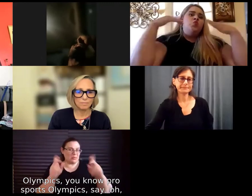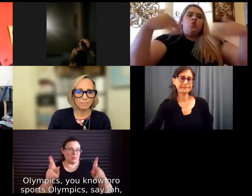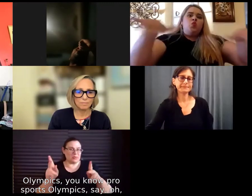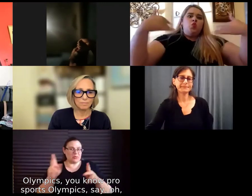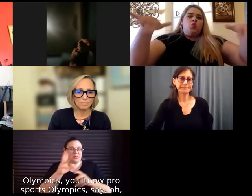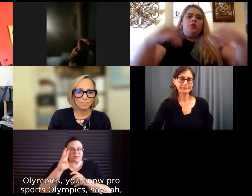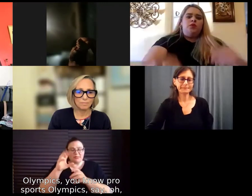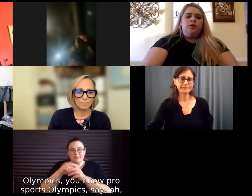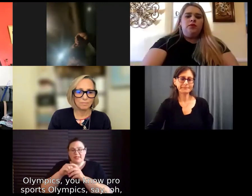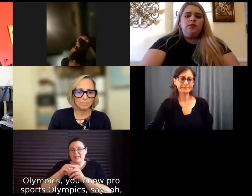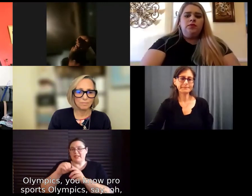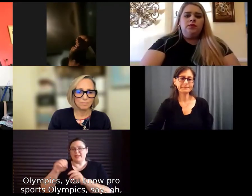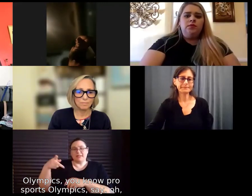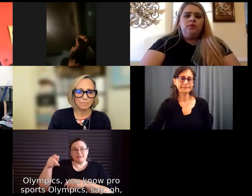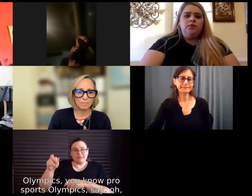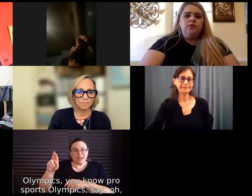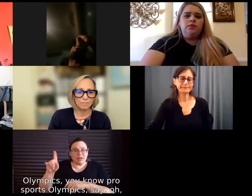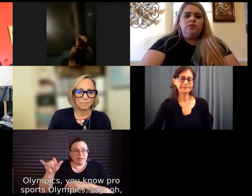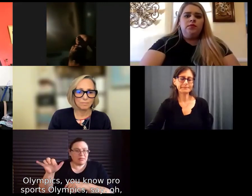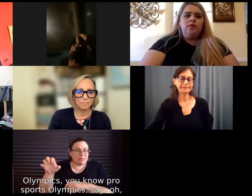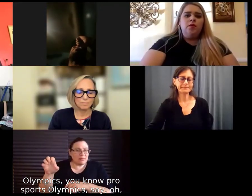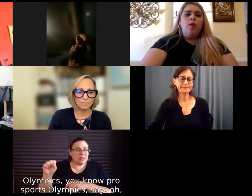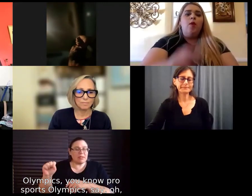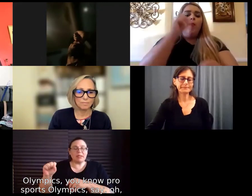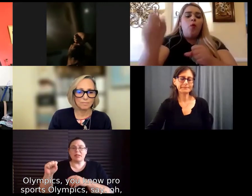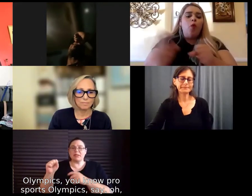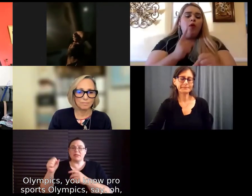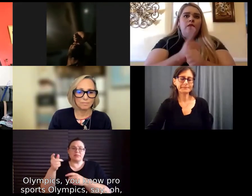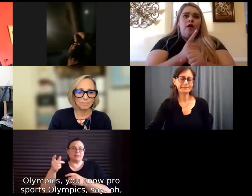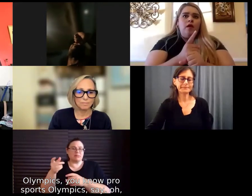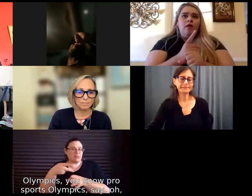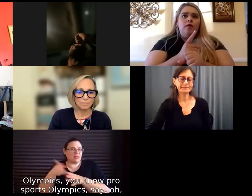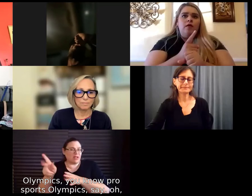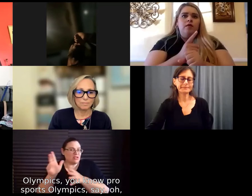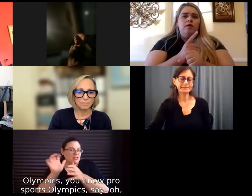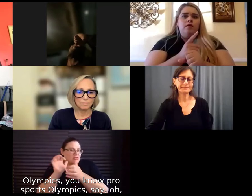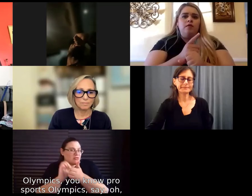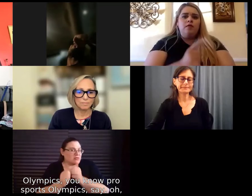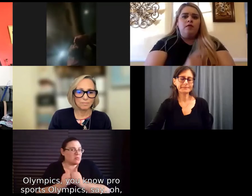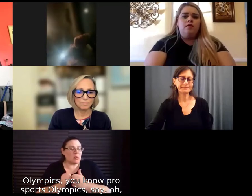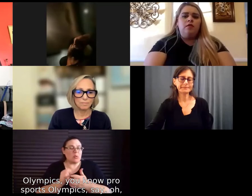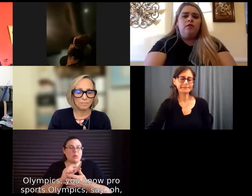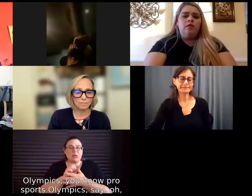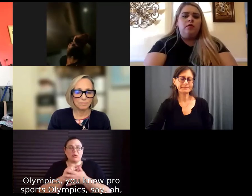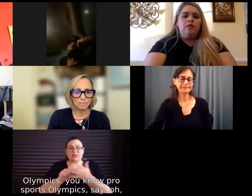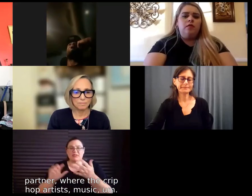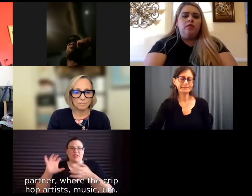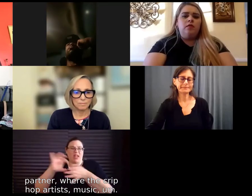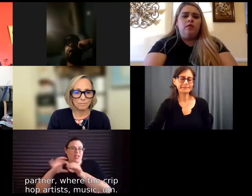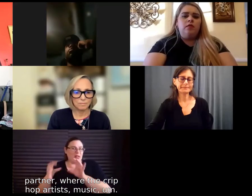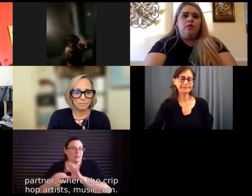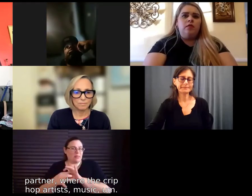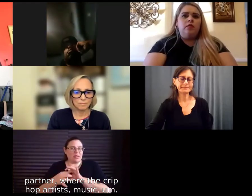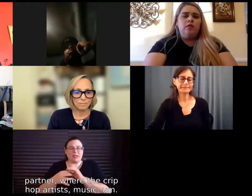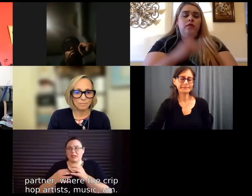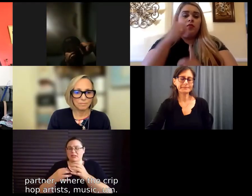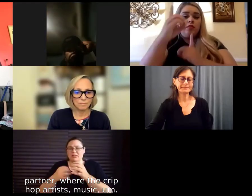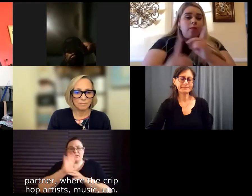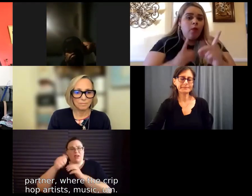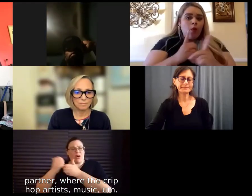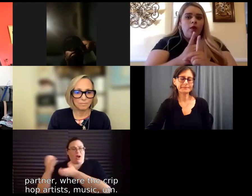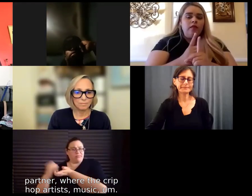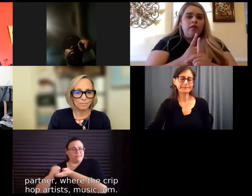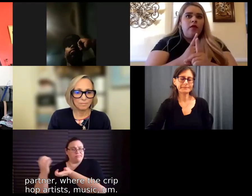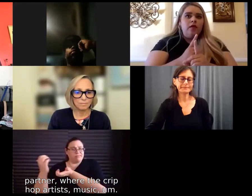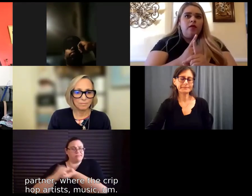Olympics, you know, post sports, Olympics, it's all partner with